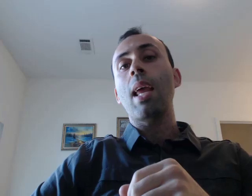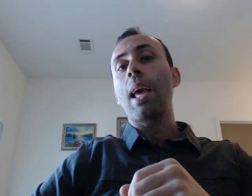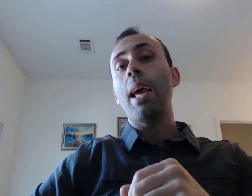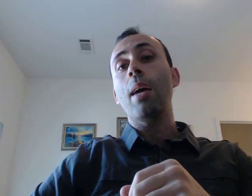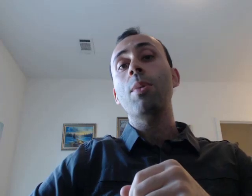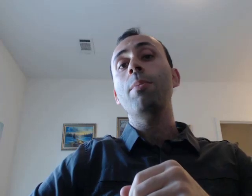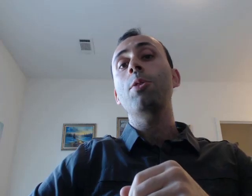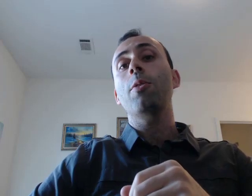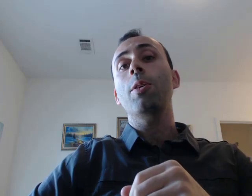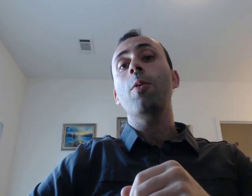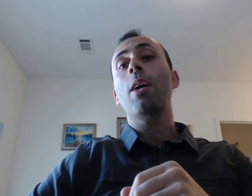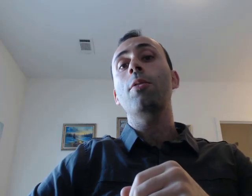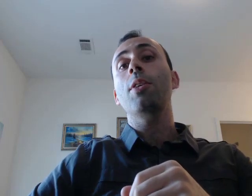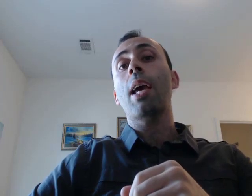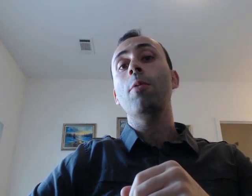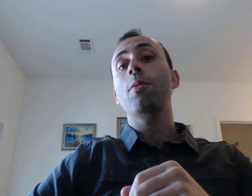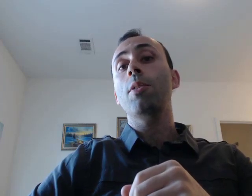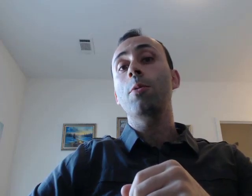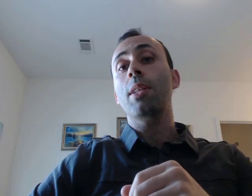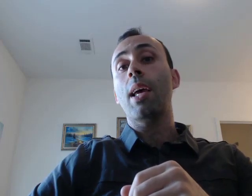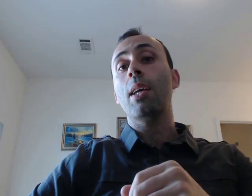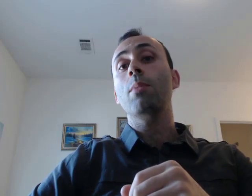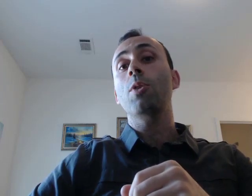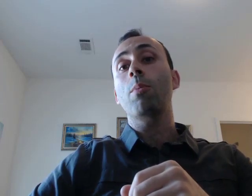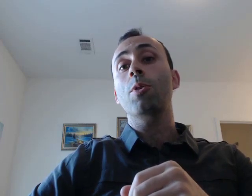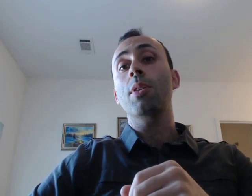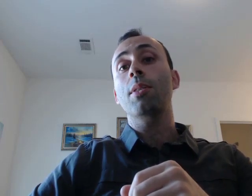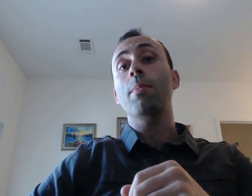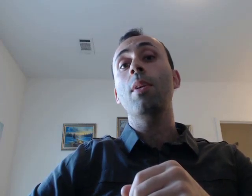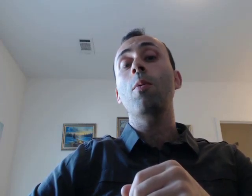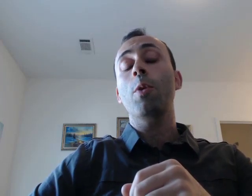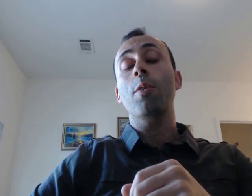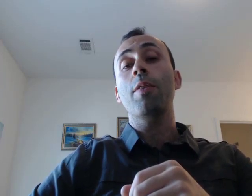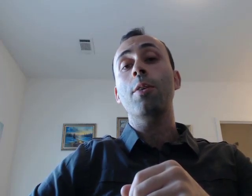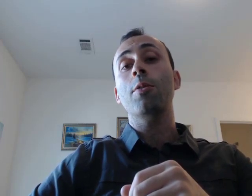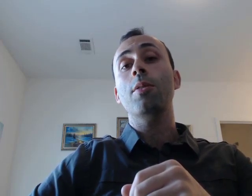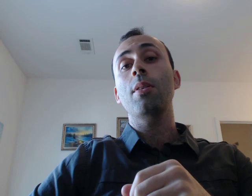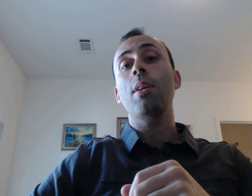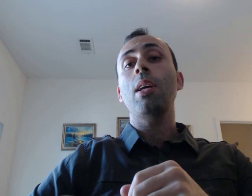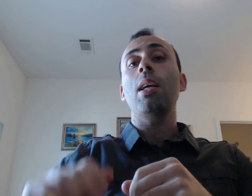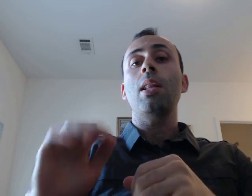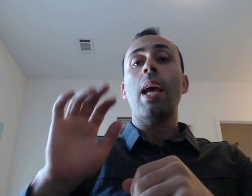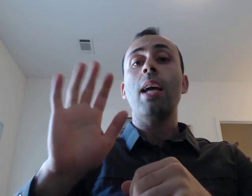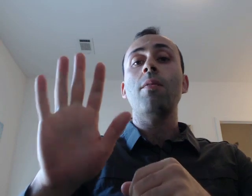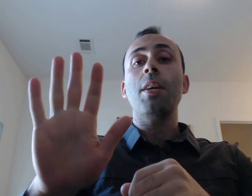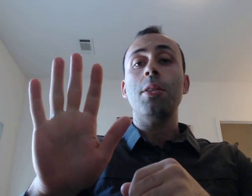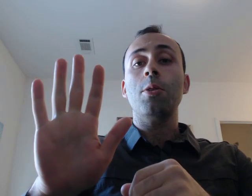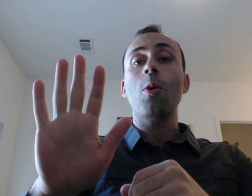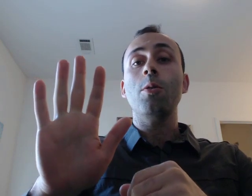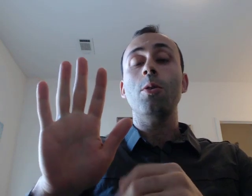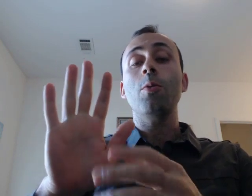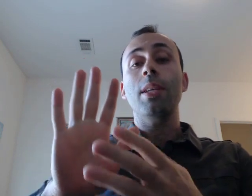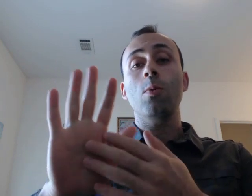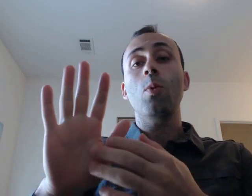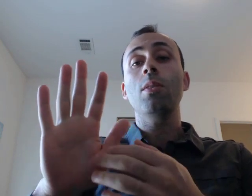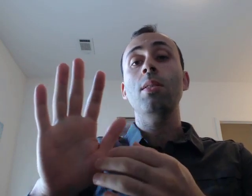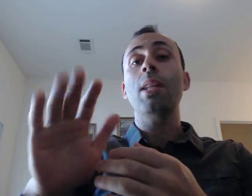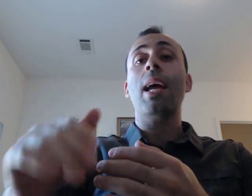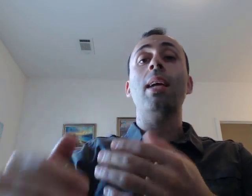Hey, I'm going to be showing you how to count to using the heximal number system with your fingers. The hand facing towards you is in ones, the hand